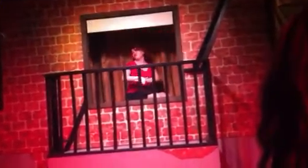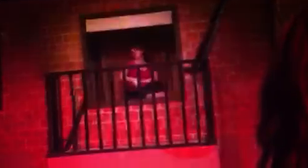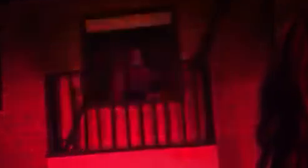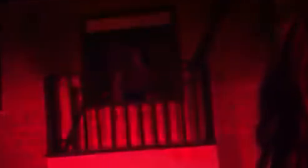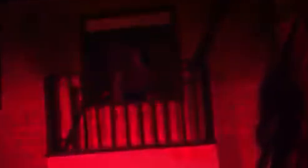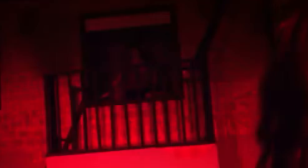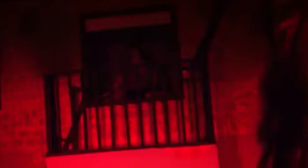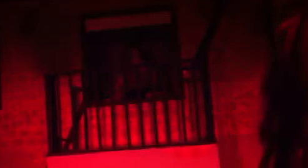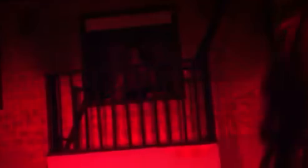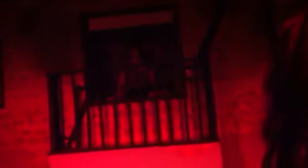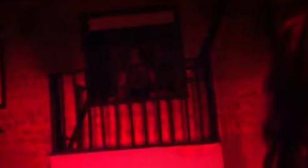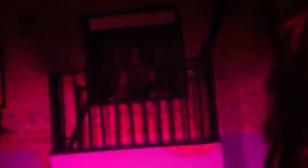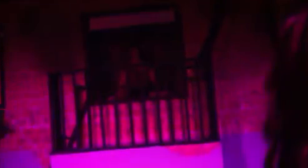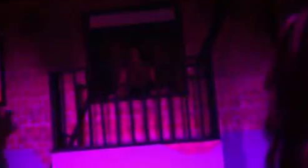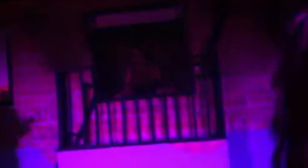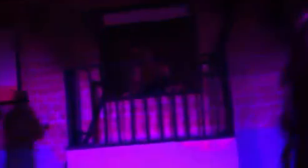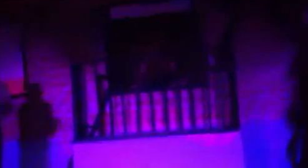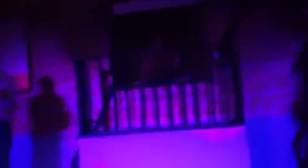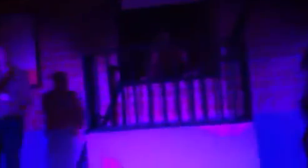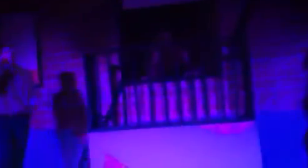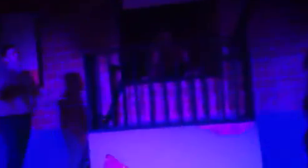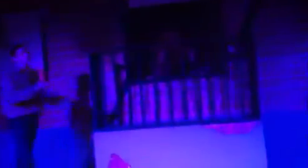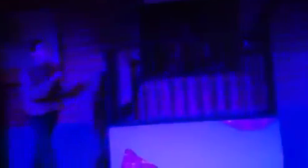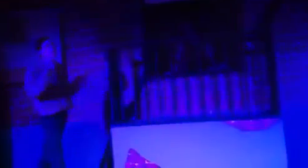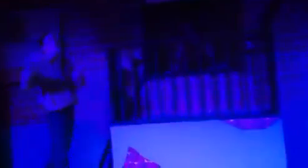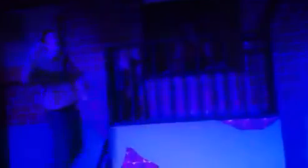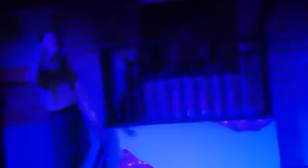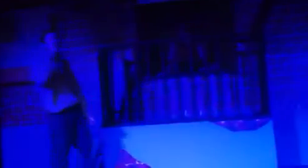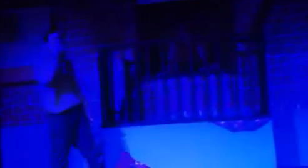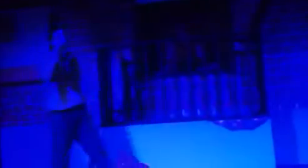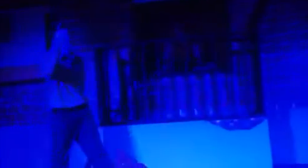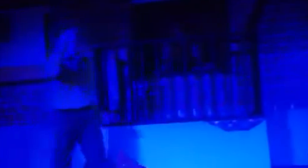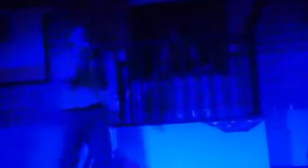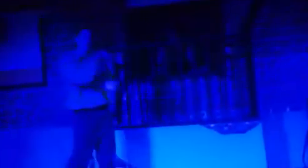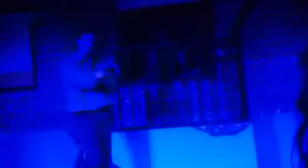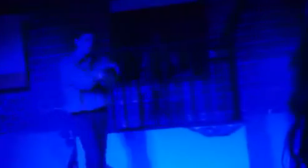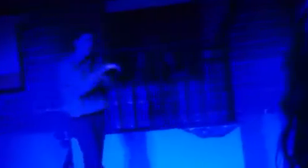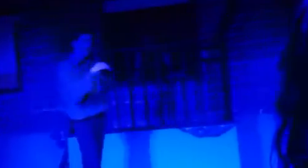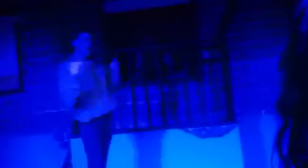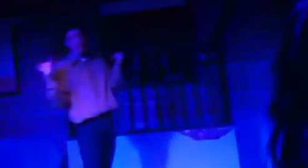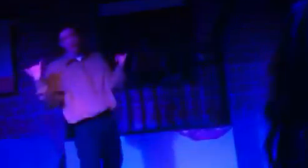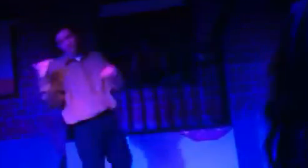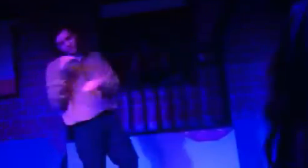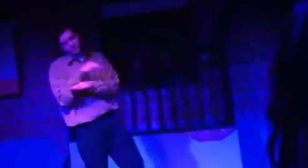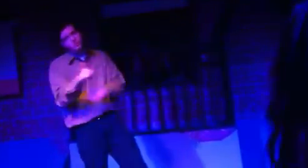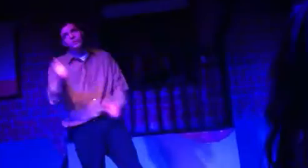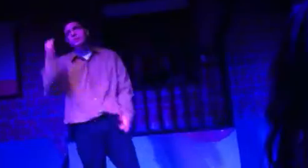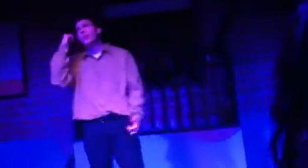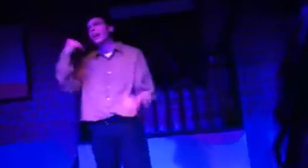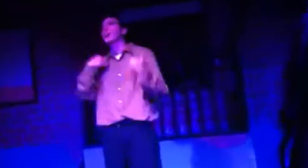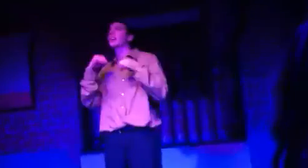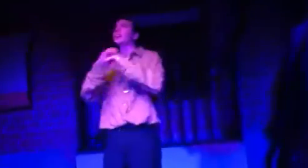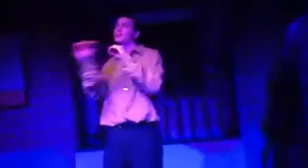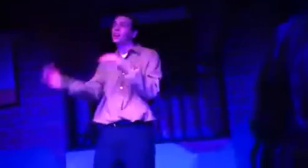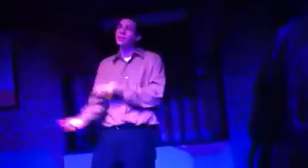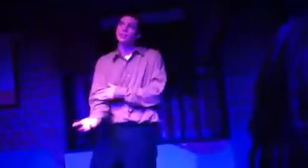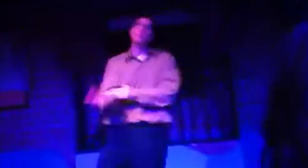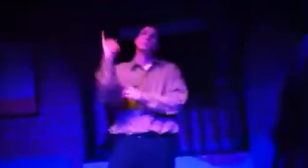Tonight, tonight, won't be just any night Tonight there will be